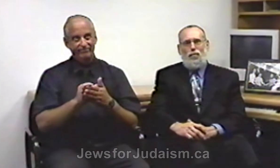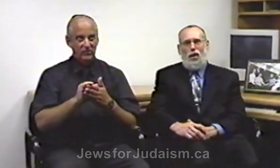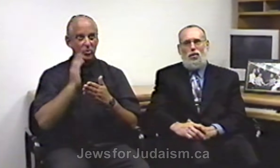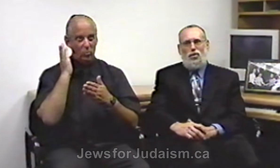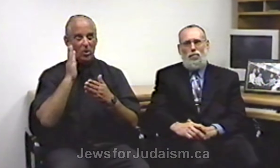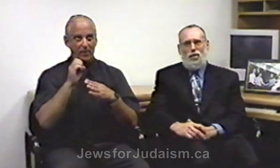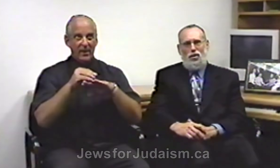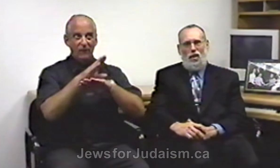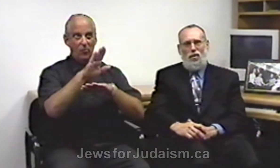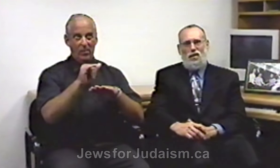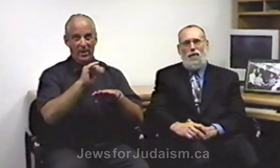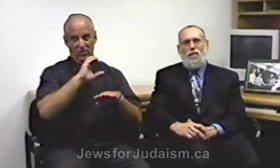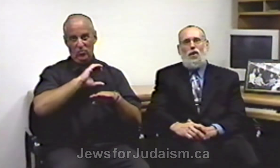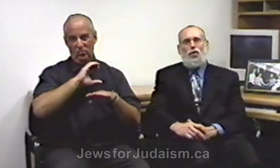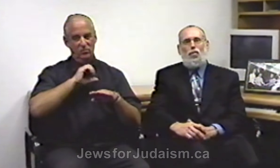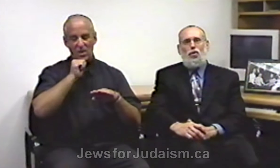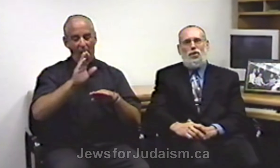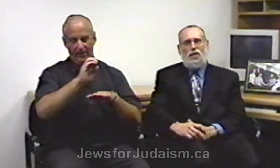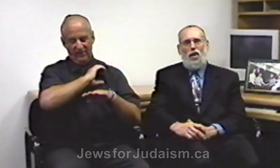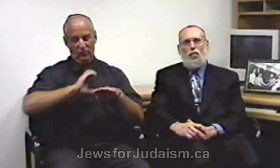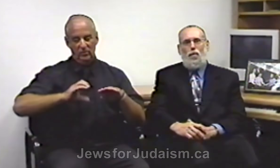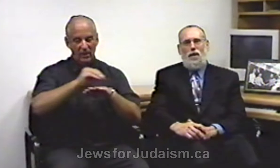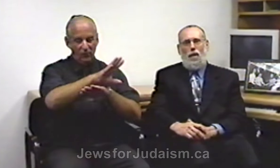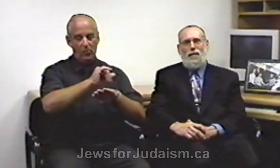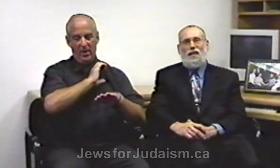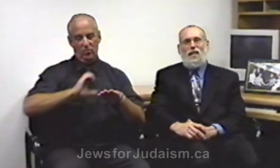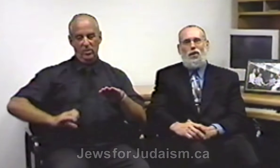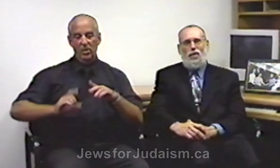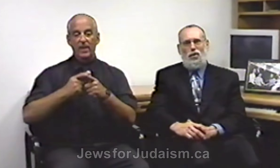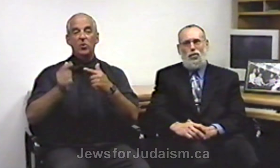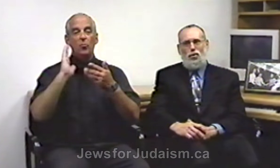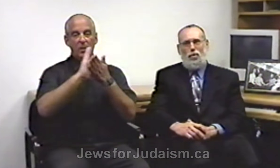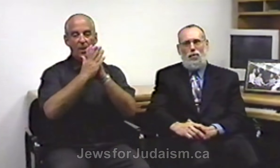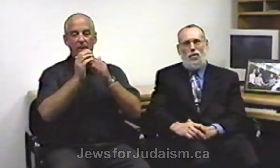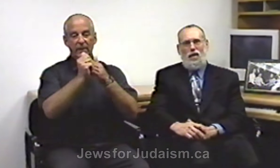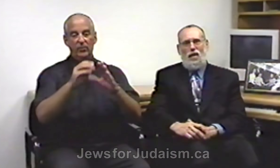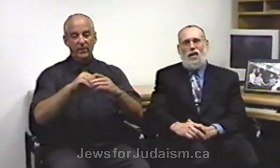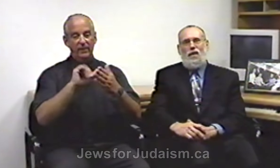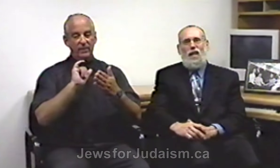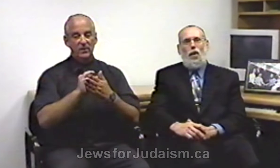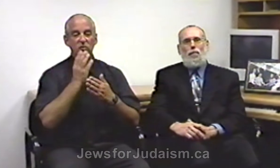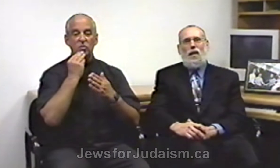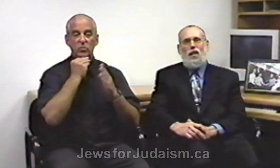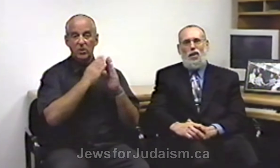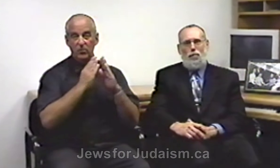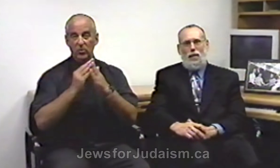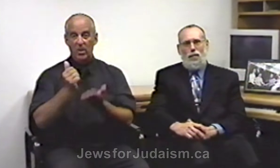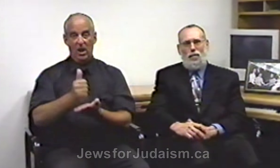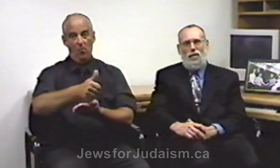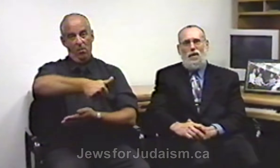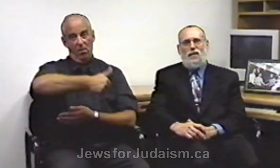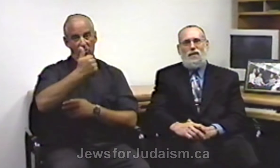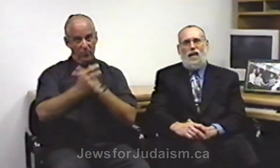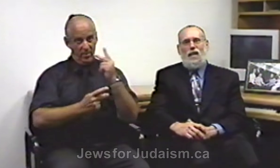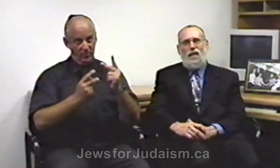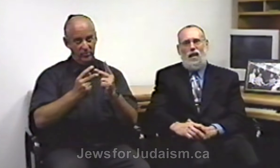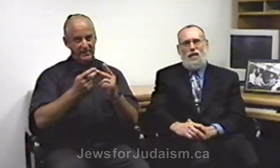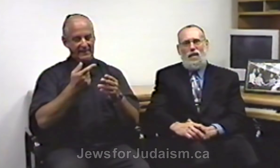by Christian missionaries you yourself will become a leader in the Jewish community to help many other people stay connected